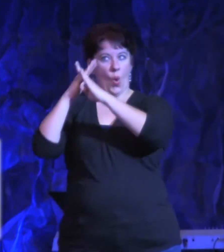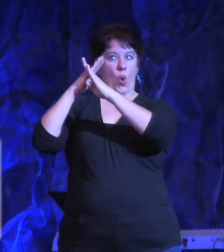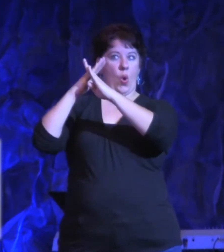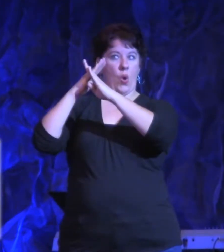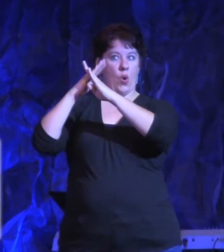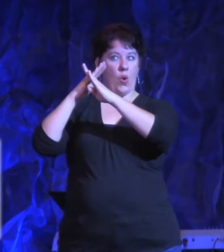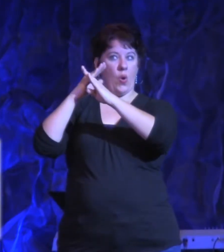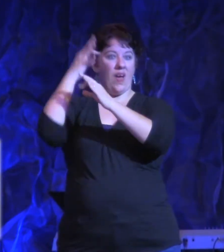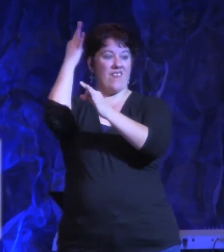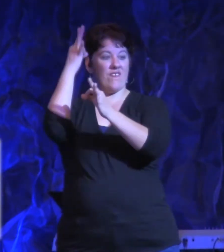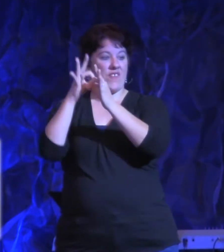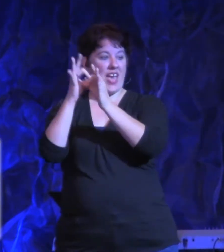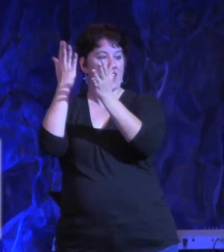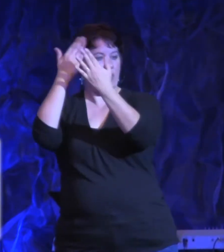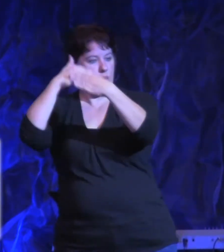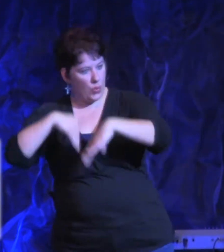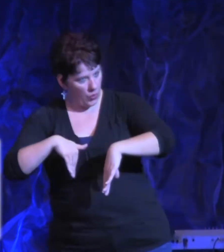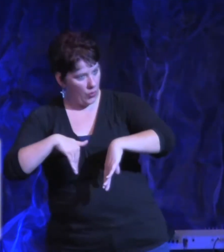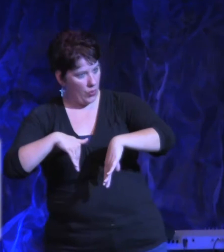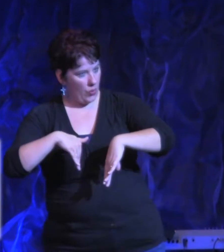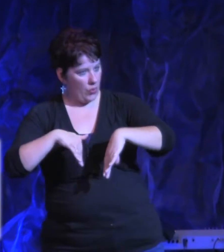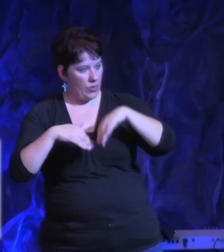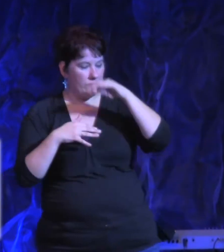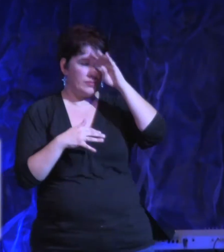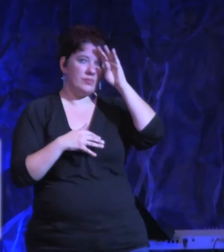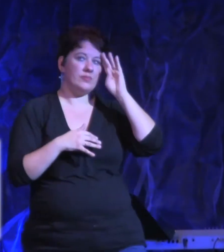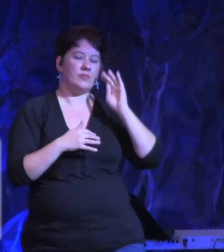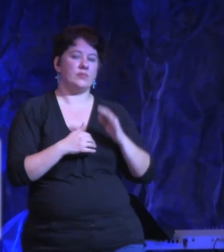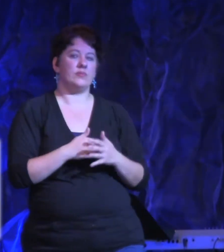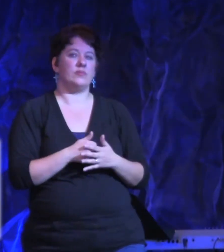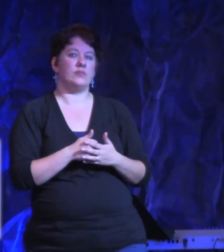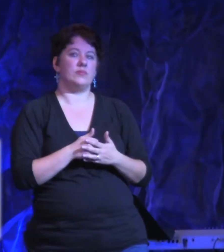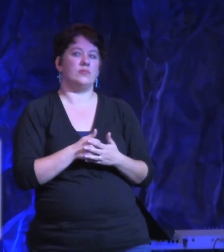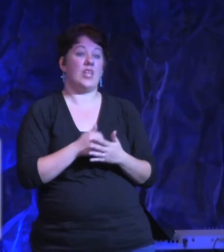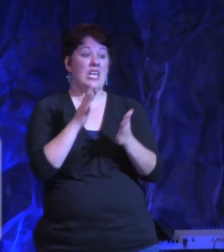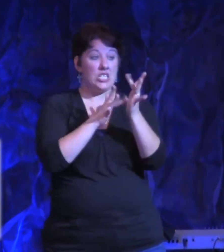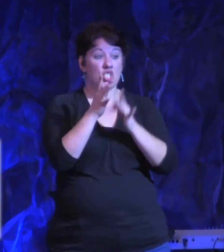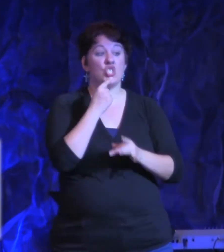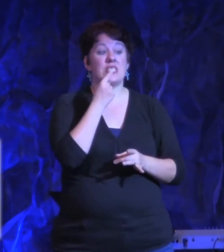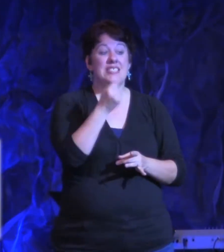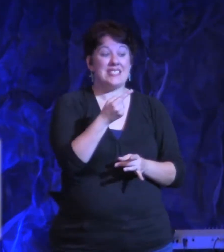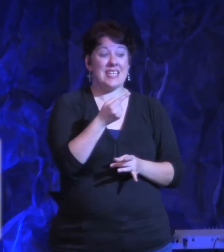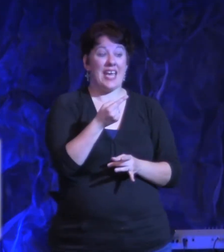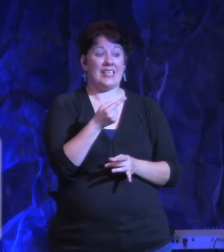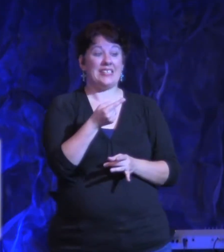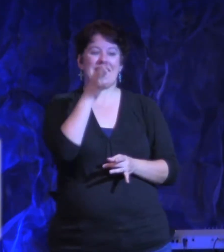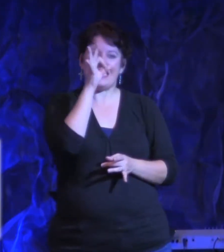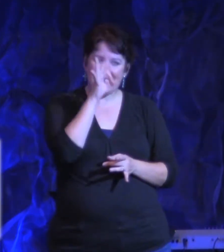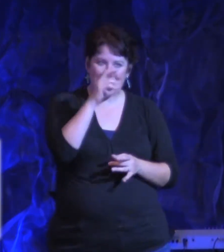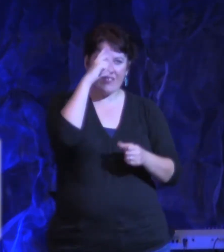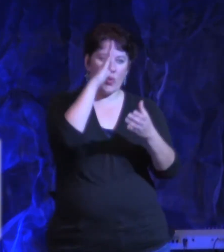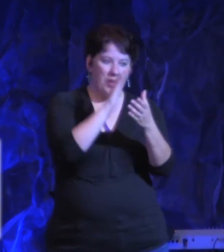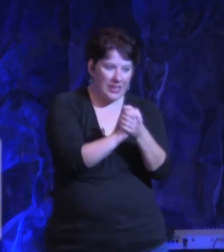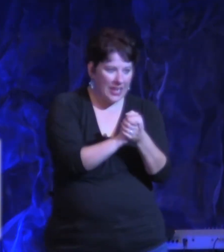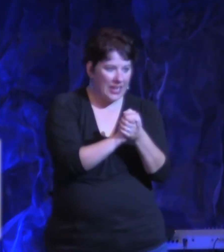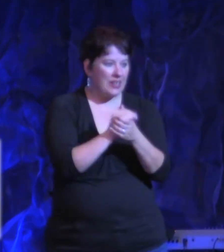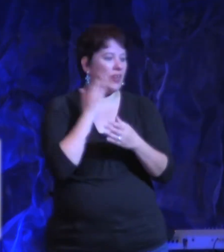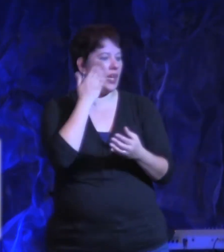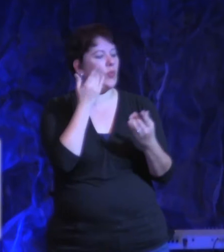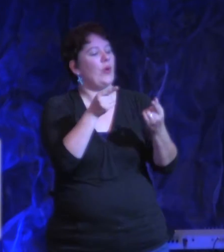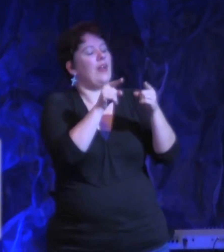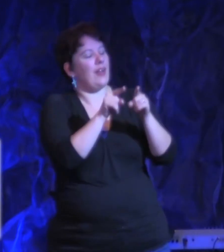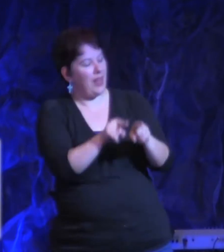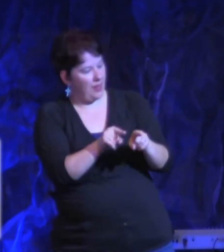Jesus said, Because of your faith, it will happen. Because of your faith. What is faith?